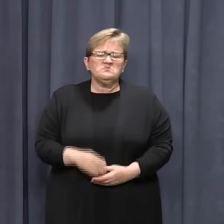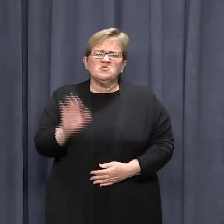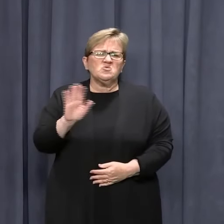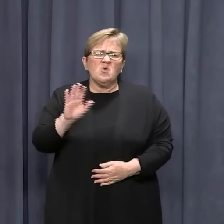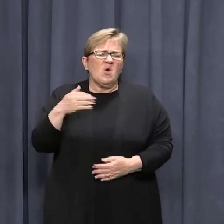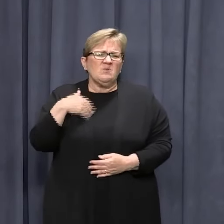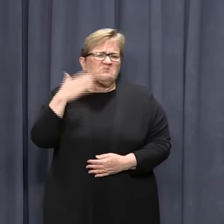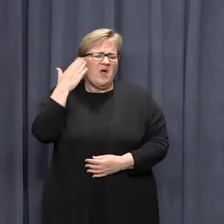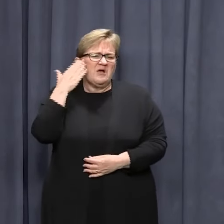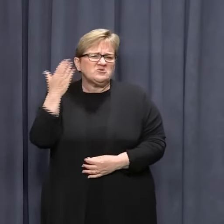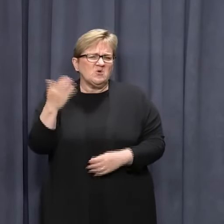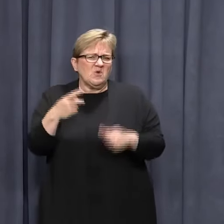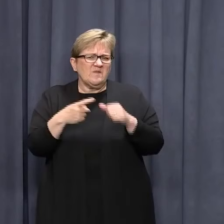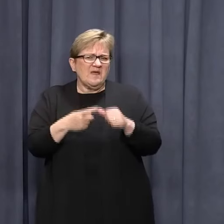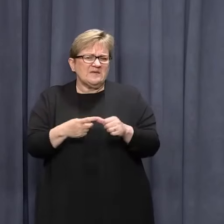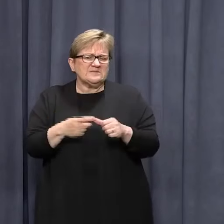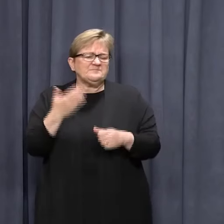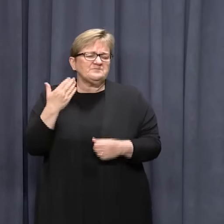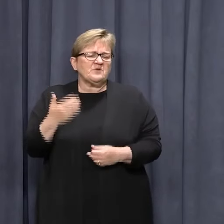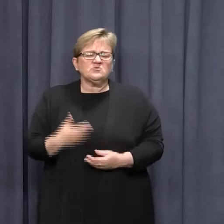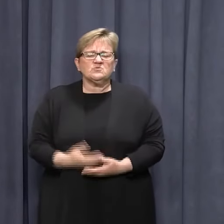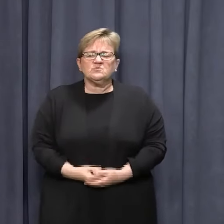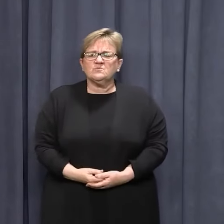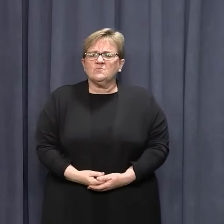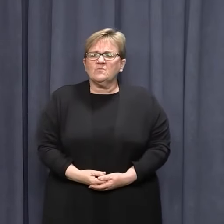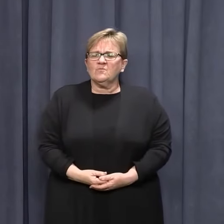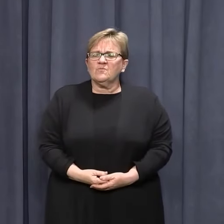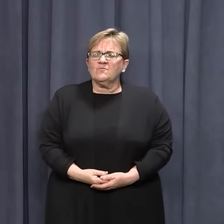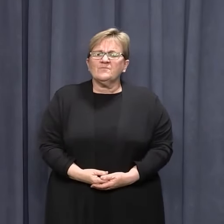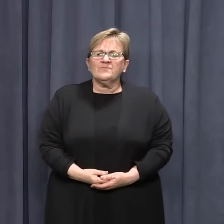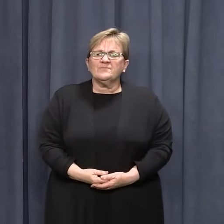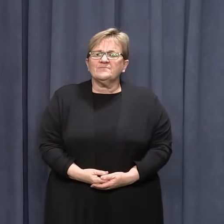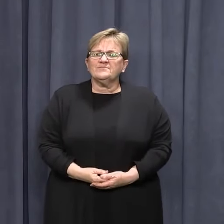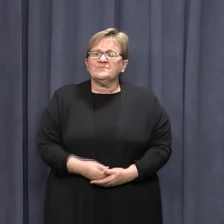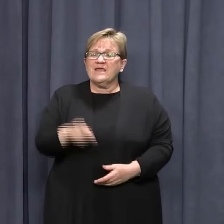No, I don't. I don't have that figure with me.